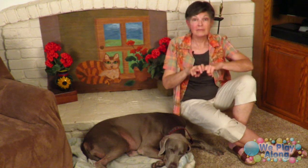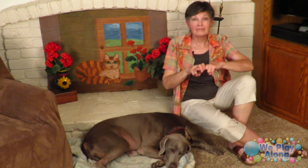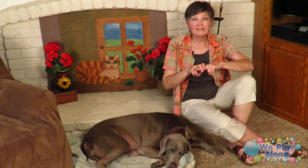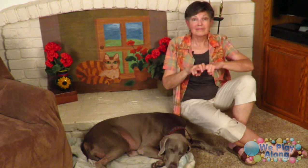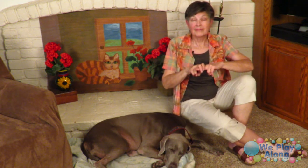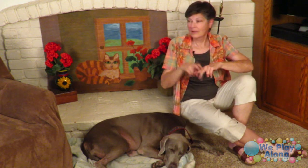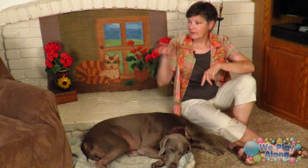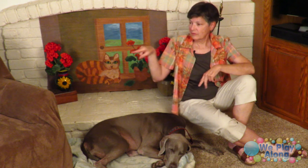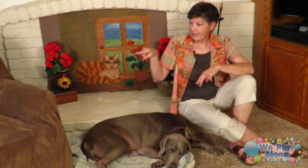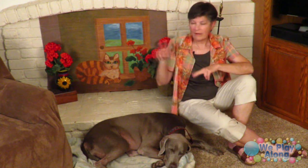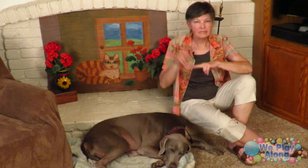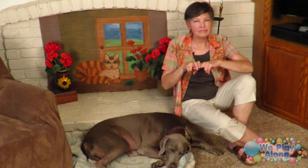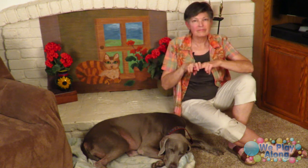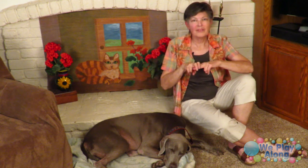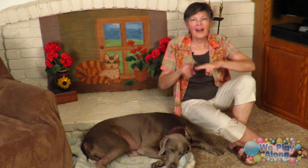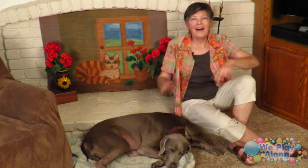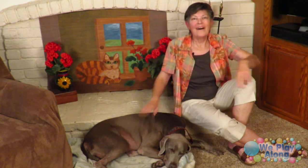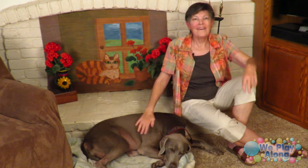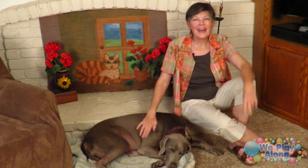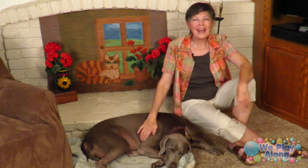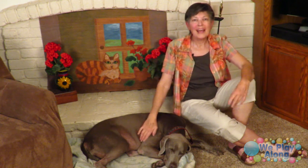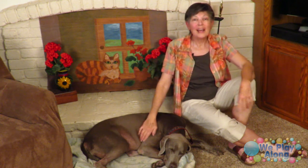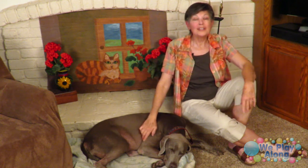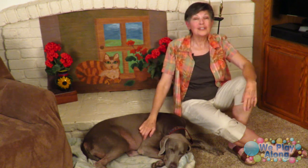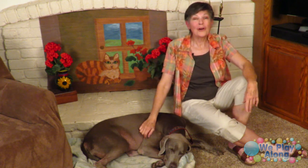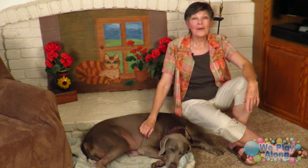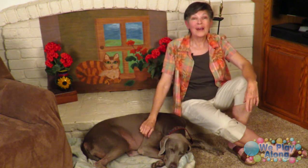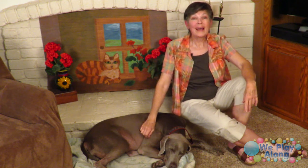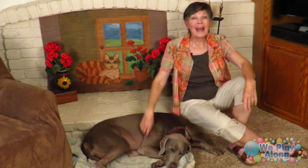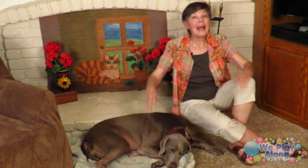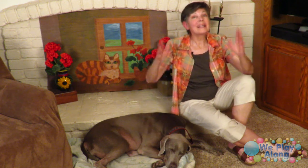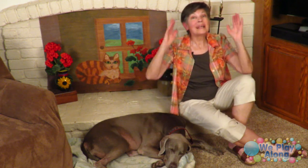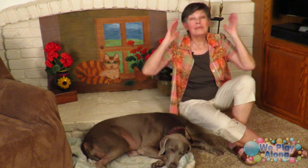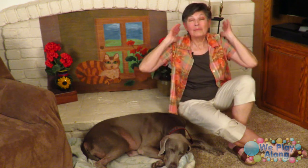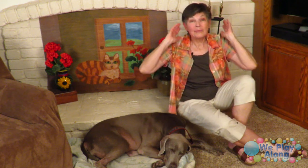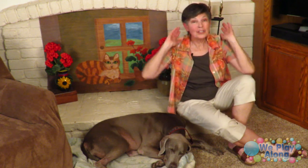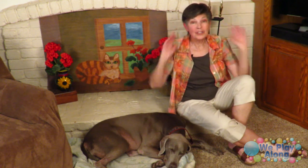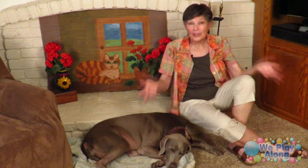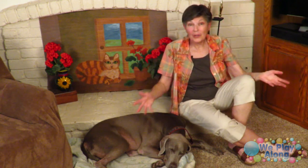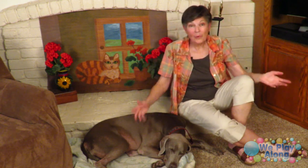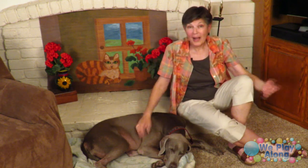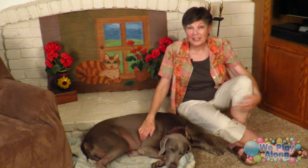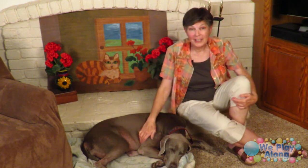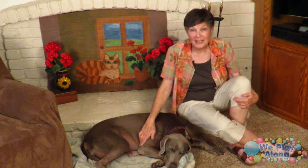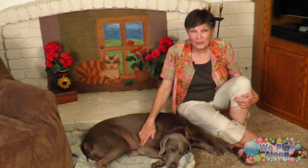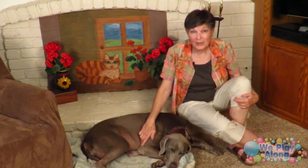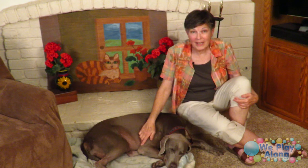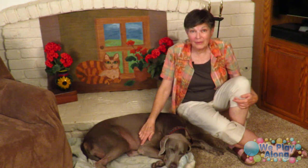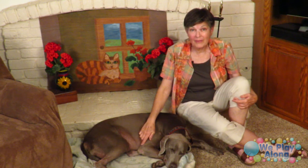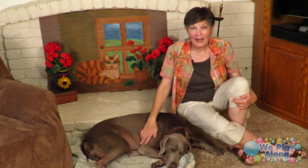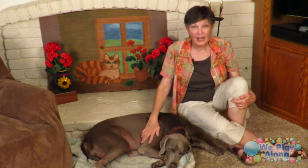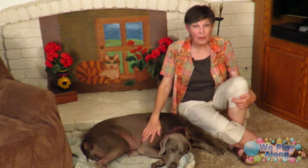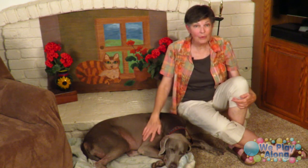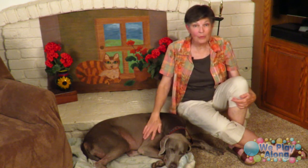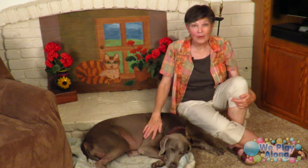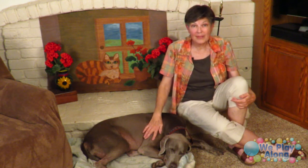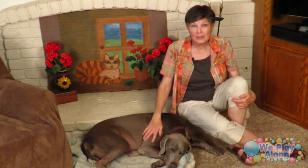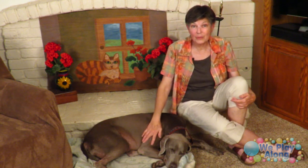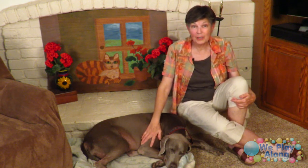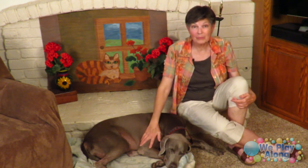it's right there okay so be sure you watch next week we've got a couple more things we're going to